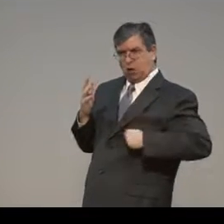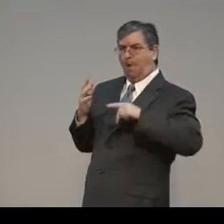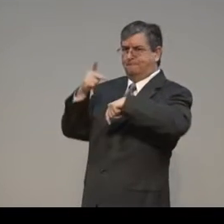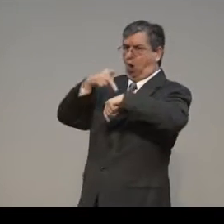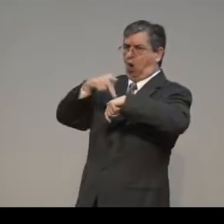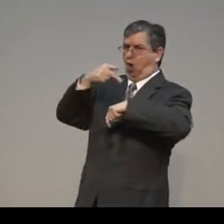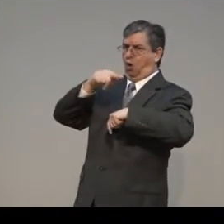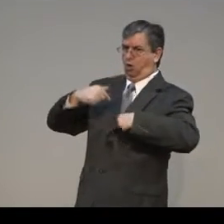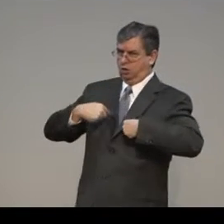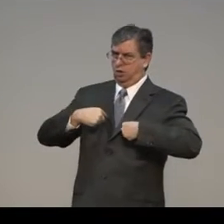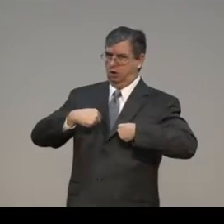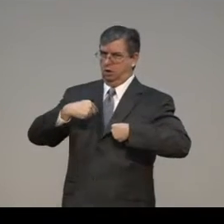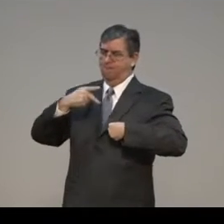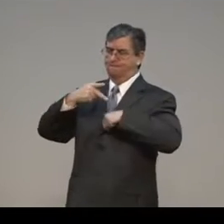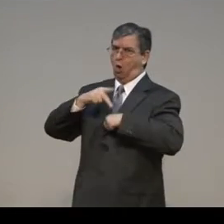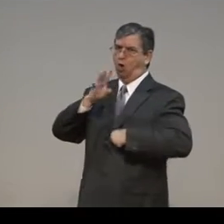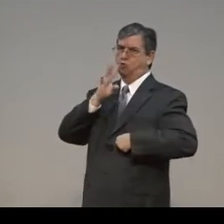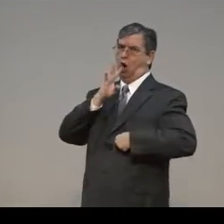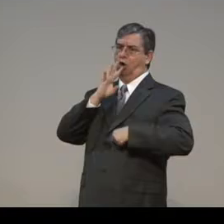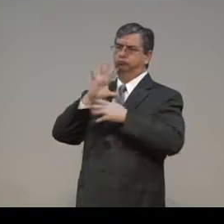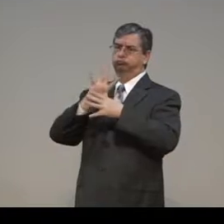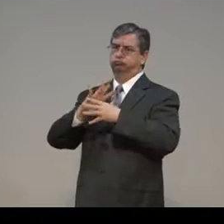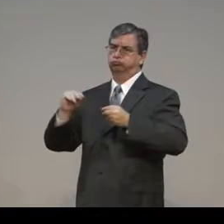And Paul's speaking here. And he said,